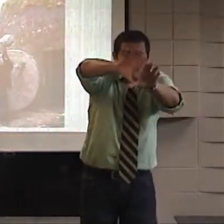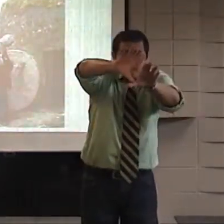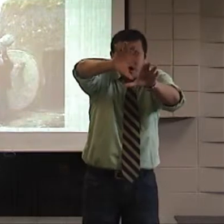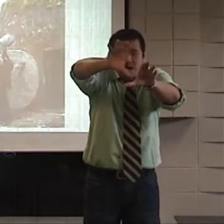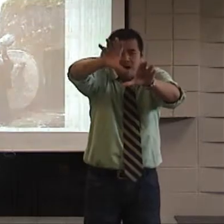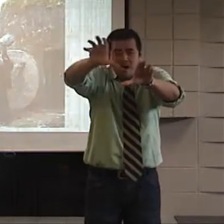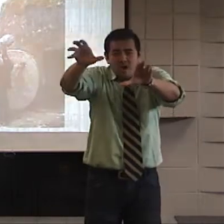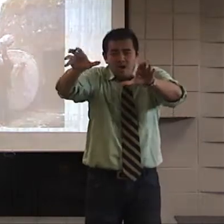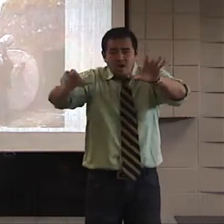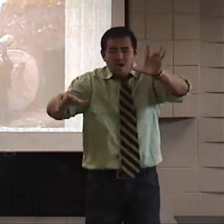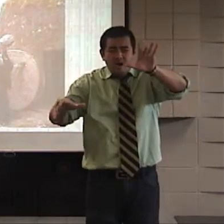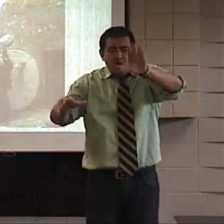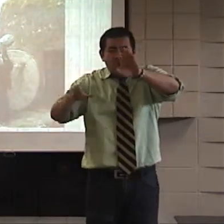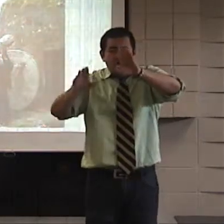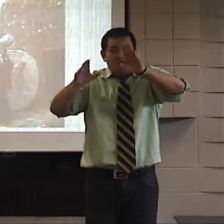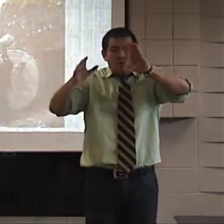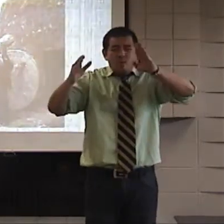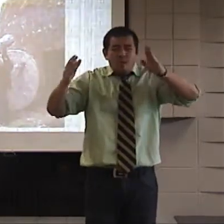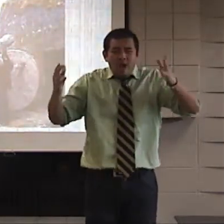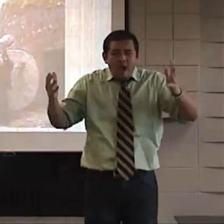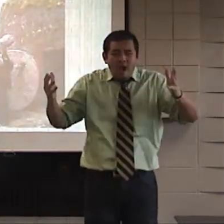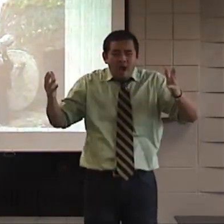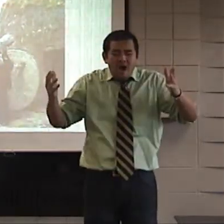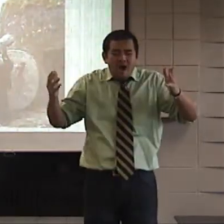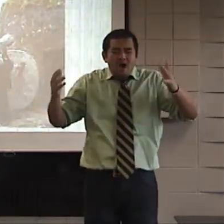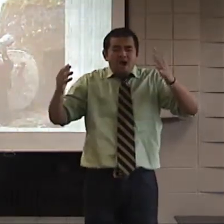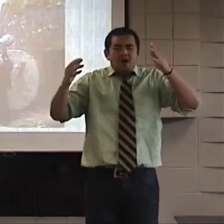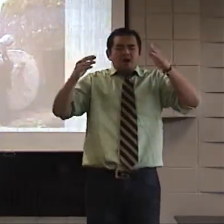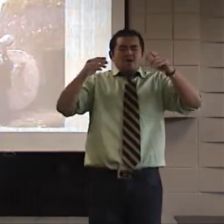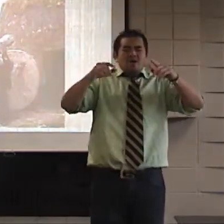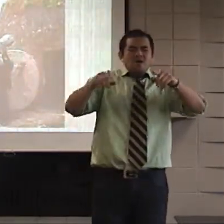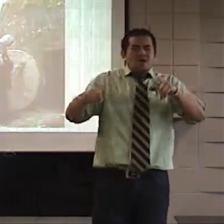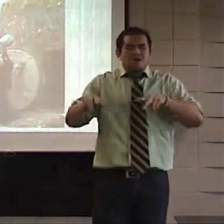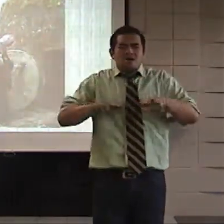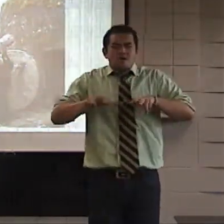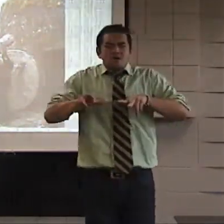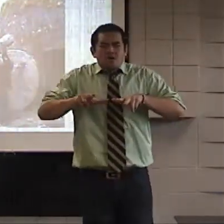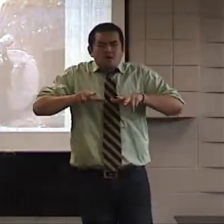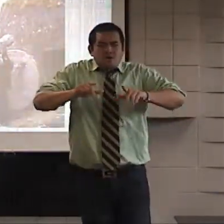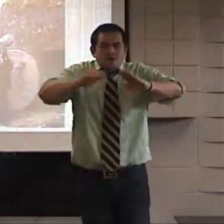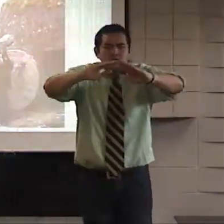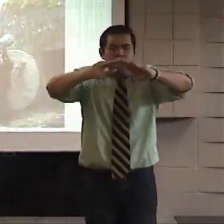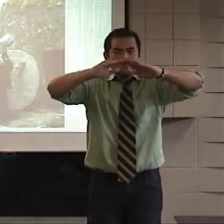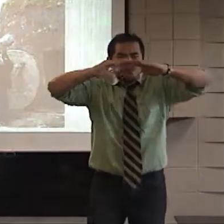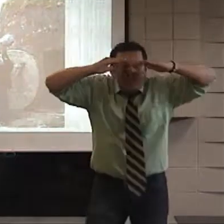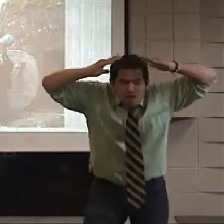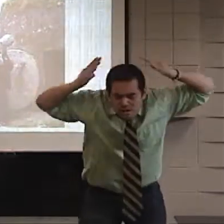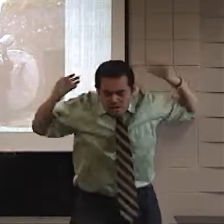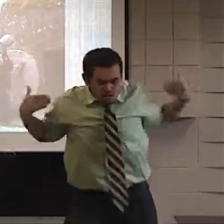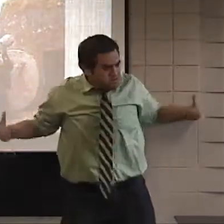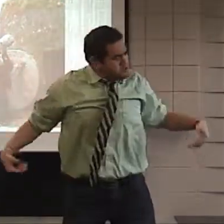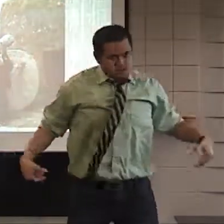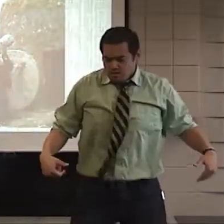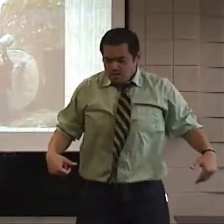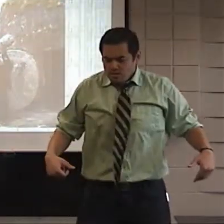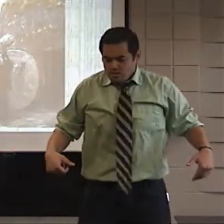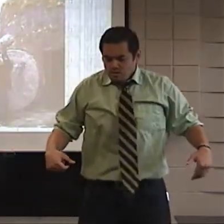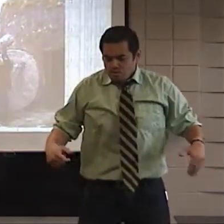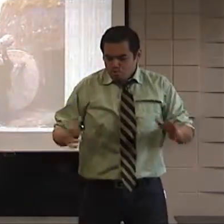As they approached, they noticed that the stone blocking the doorway had been rolled out of the way. They were very puzzled by this, and as they went into the